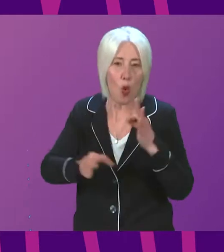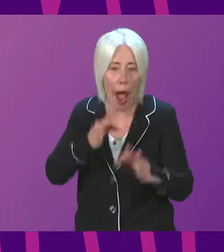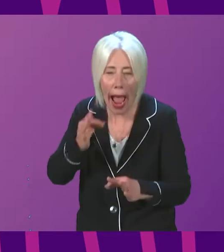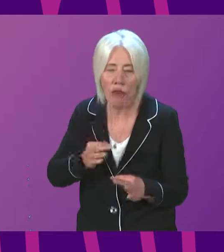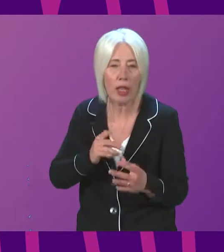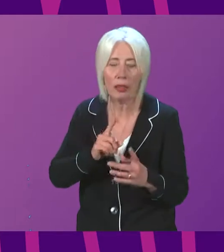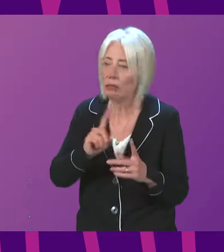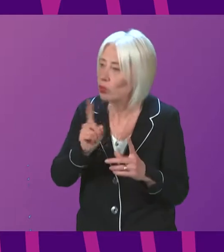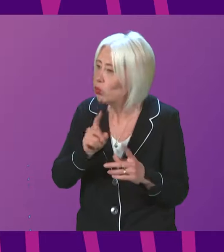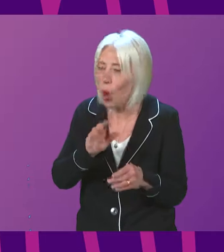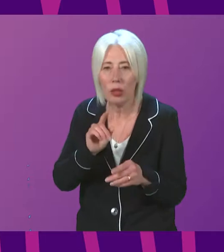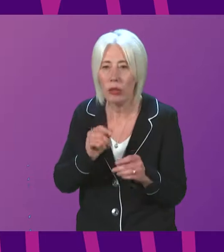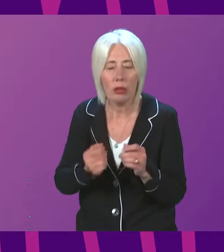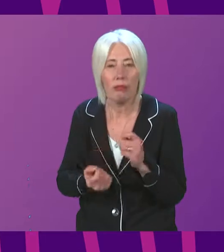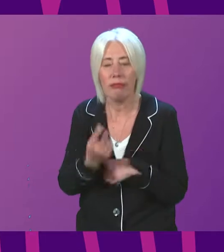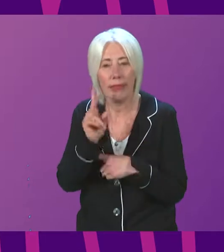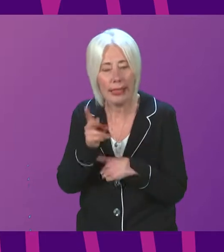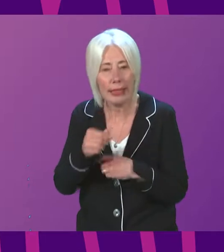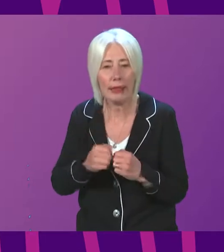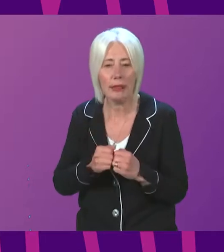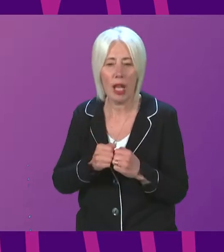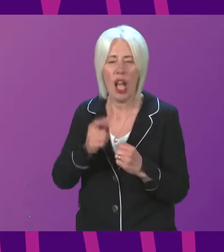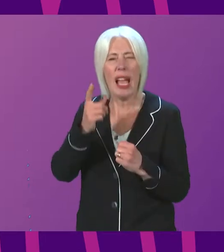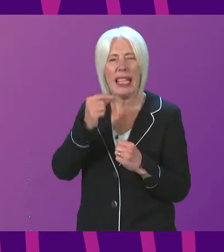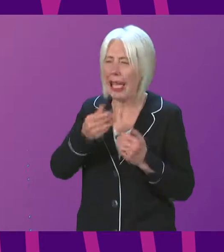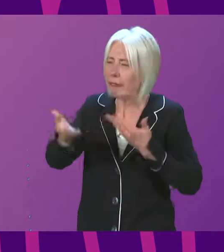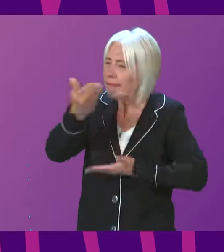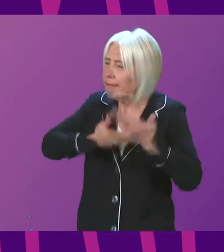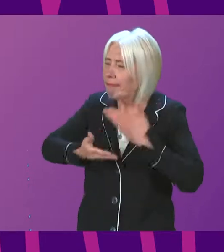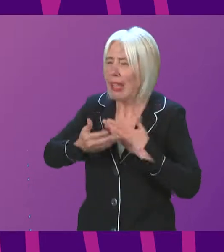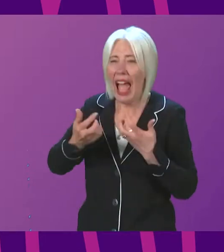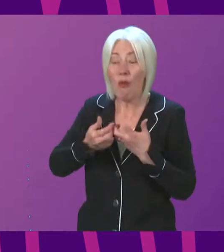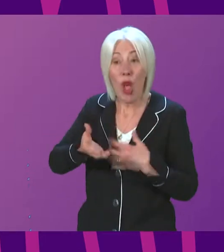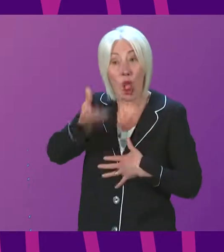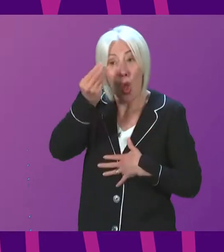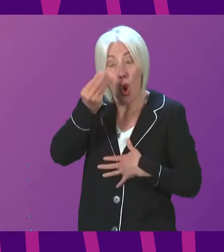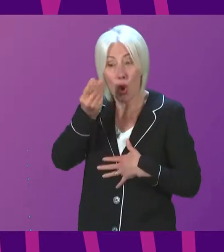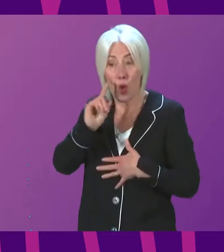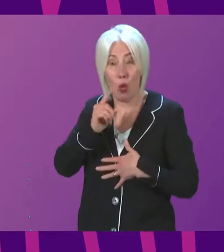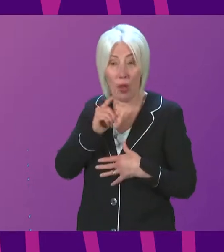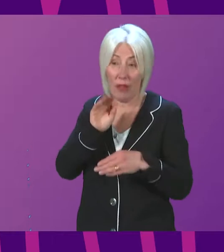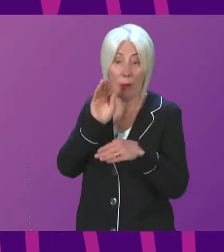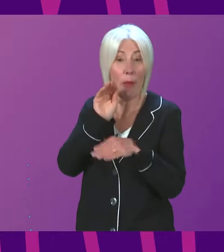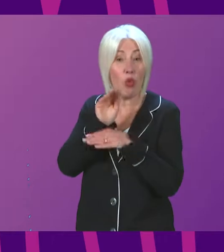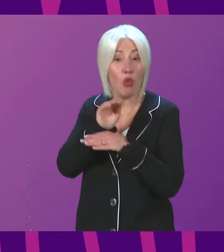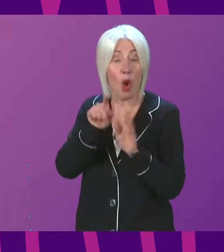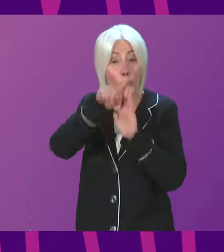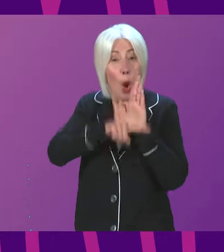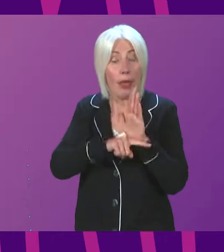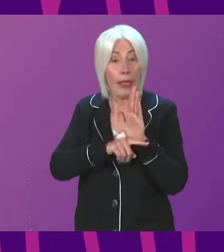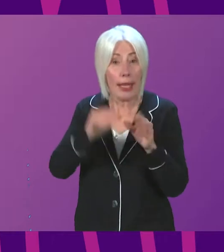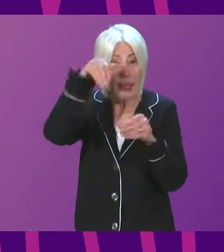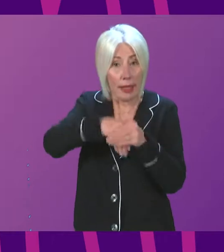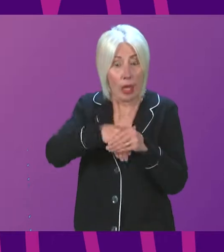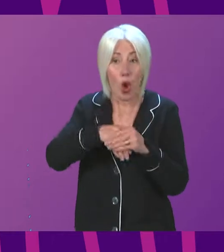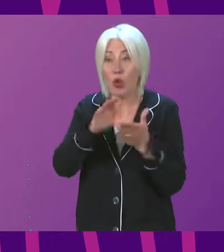about the future. I wonder if he could say anything about how such lessons would be incorporated into future policymaking, so that are well